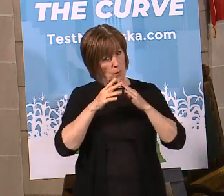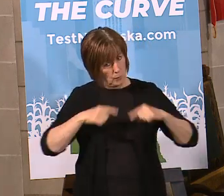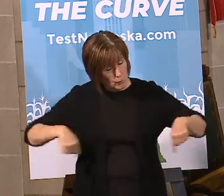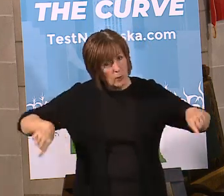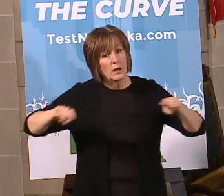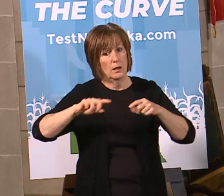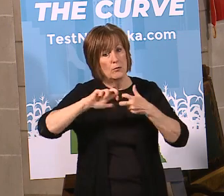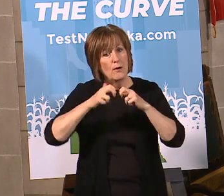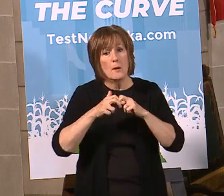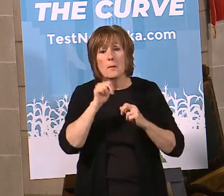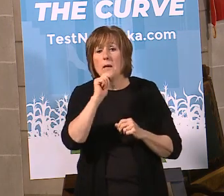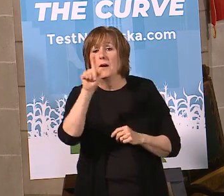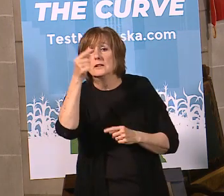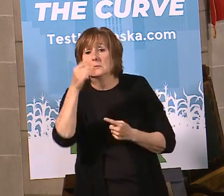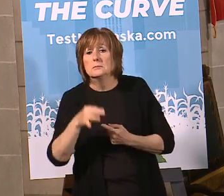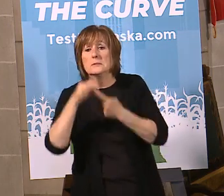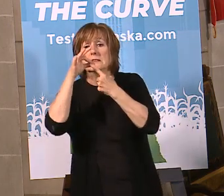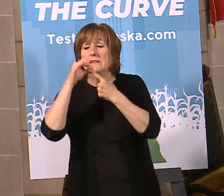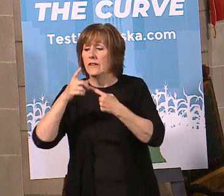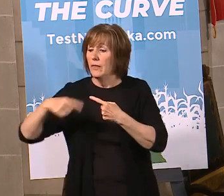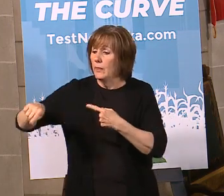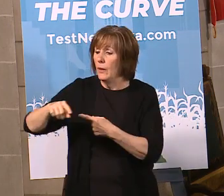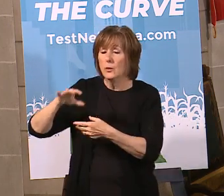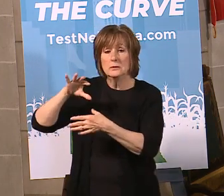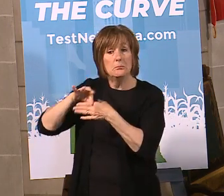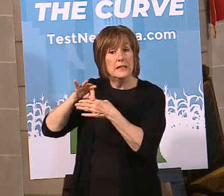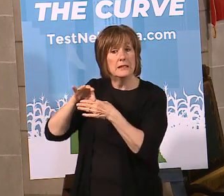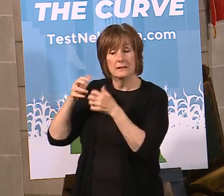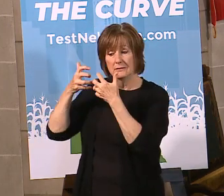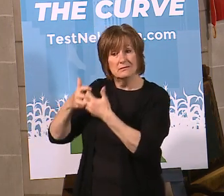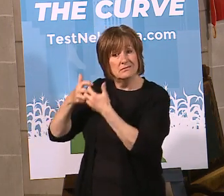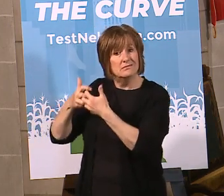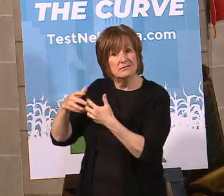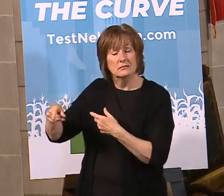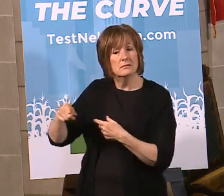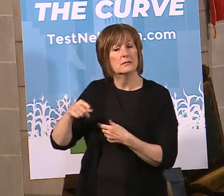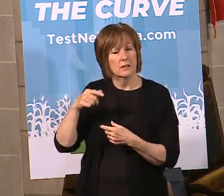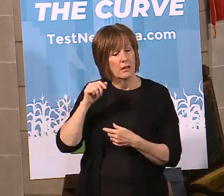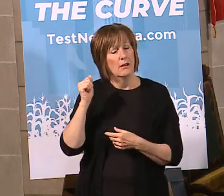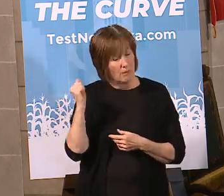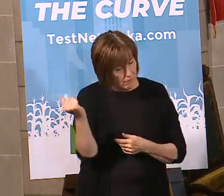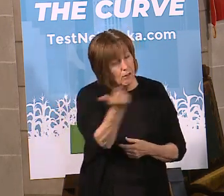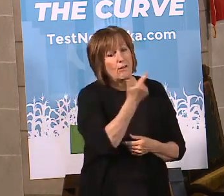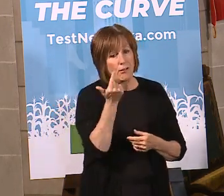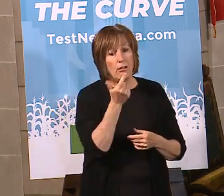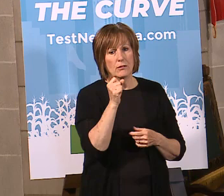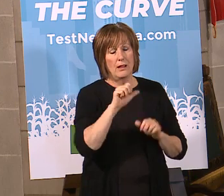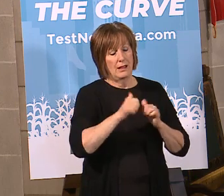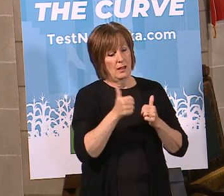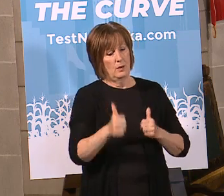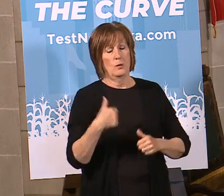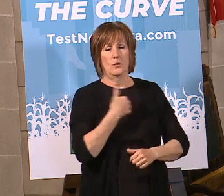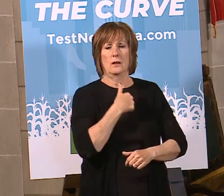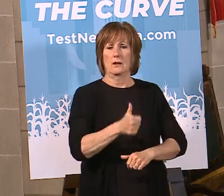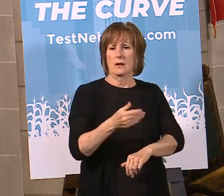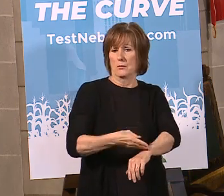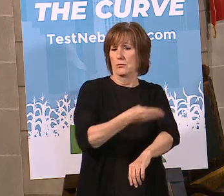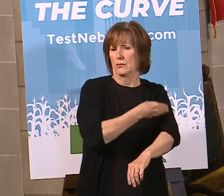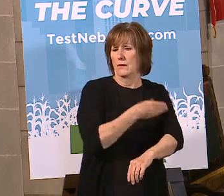specifically about the processing plants. And we are taking steps to address all those, and we'll continue to look for ways that we can improve upon those.